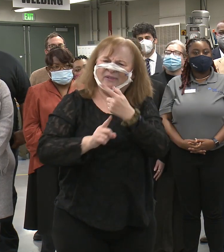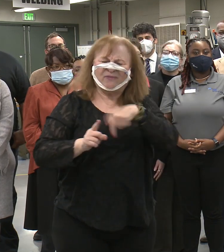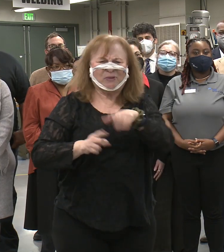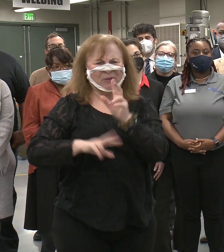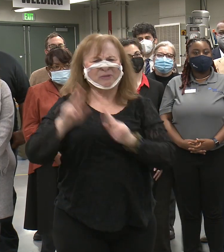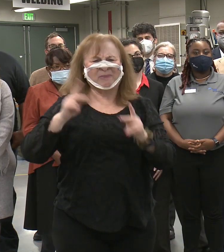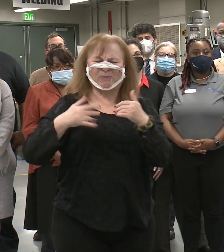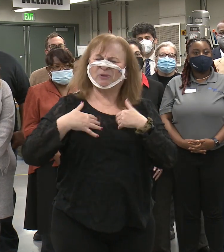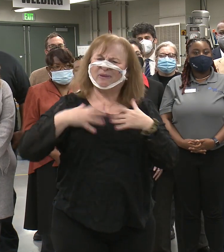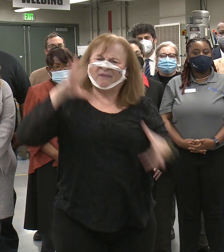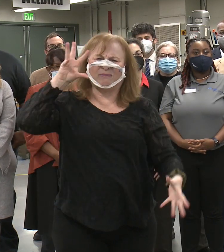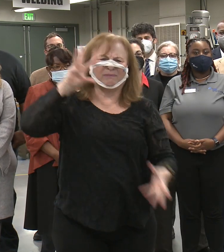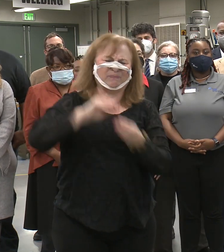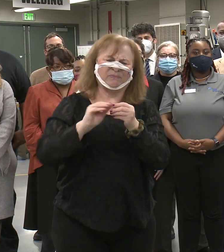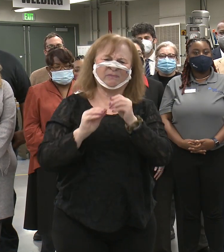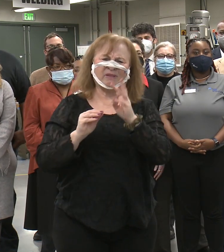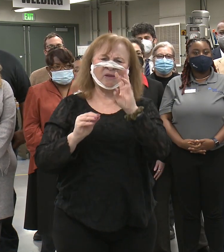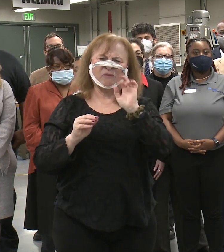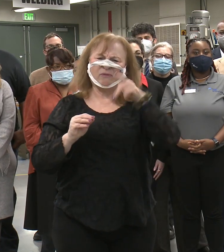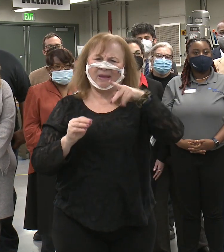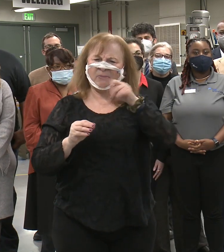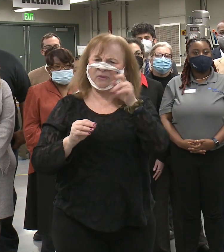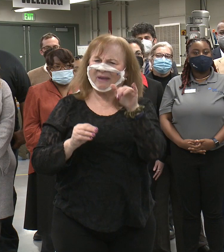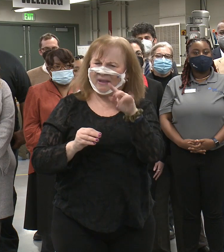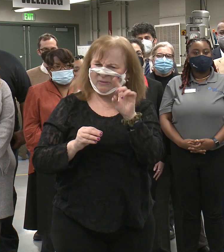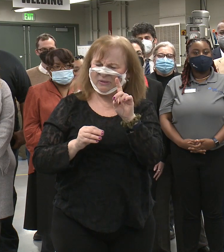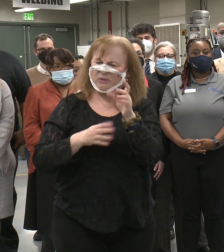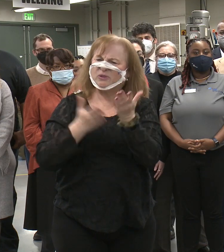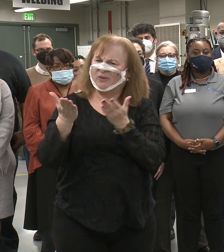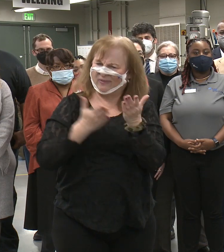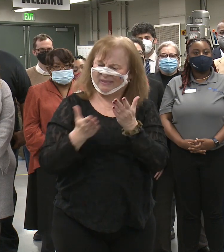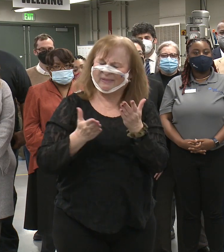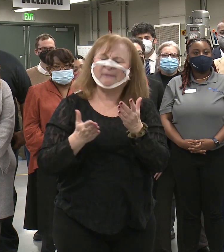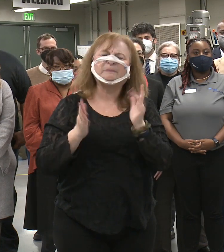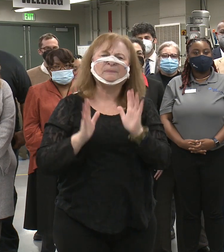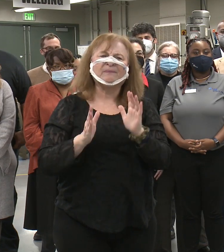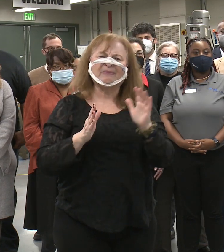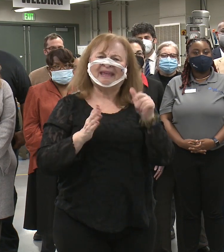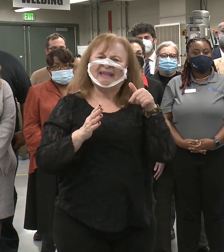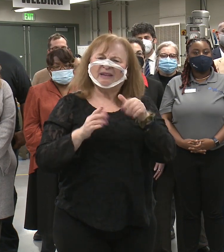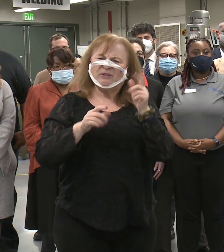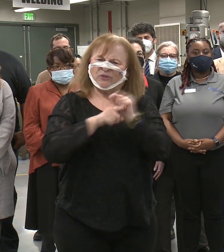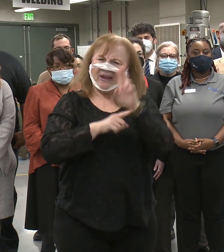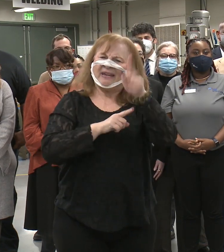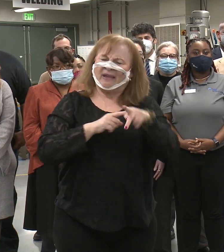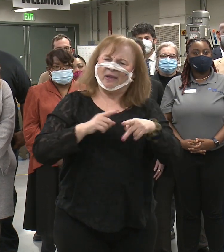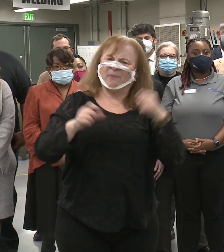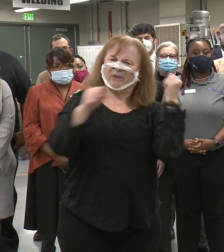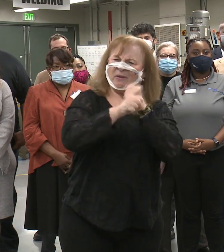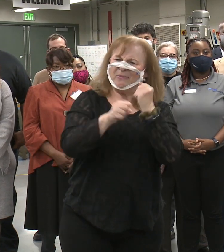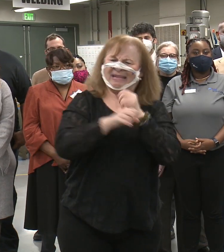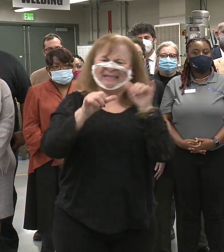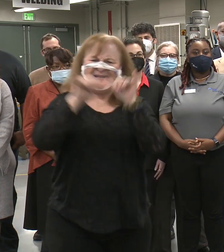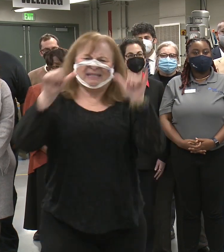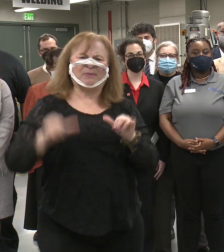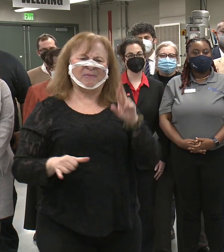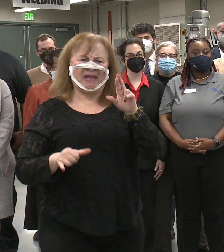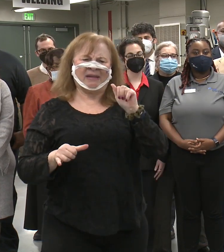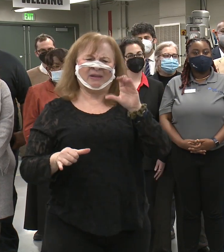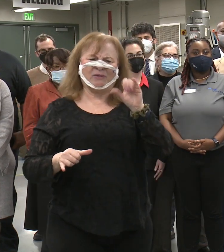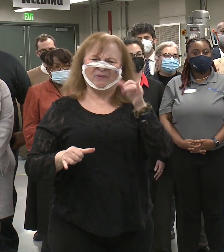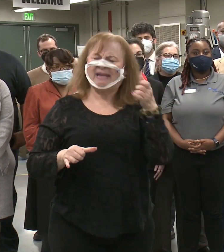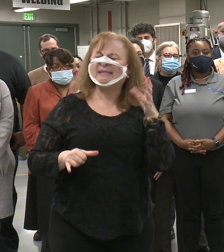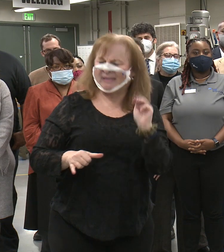individuals and their families. Train-up is a part of our ongoing effort to combat systematic racism that has caused